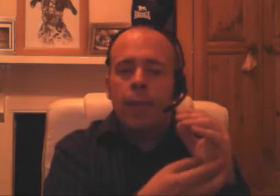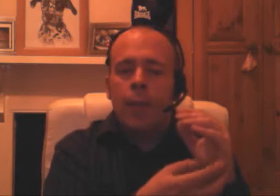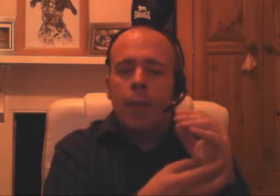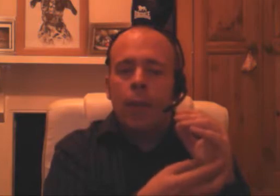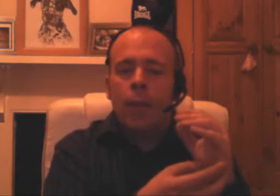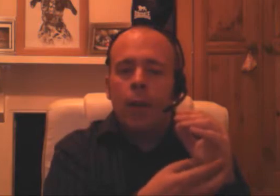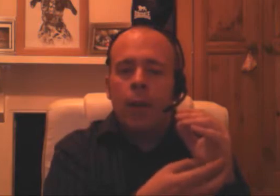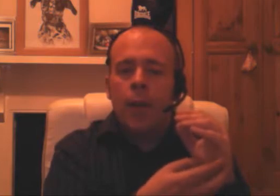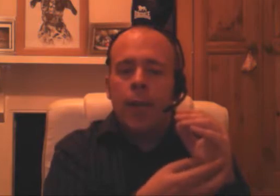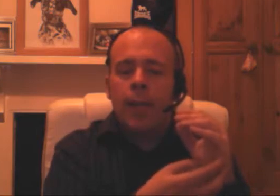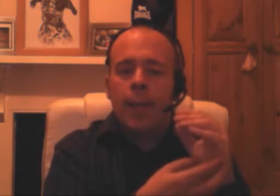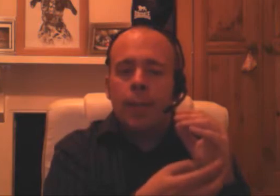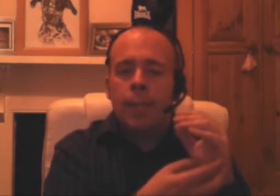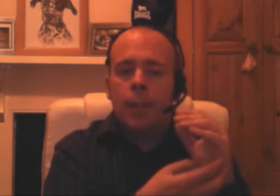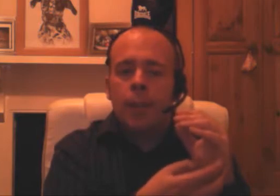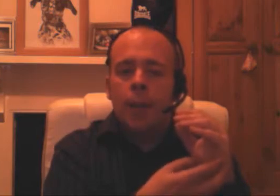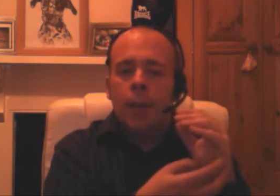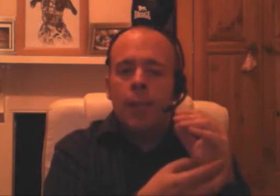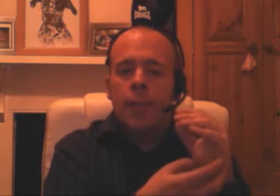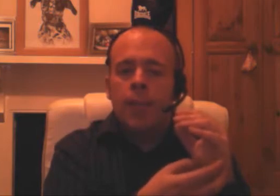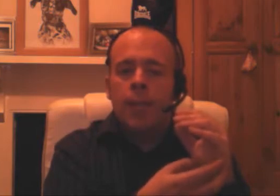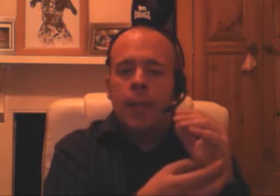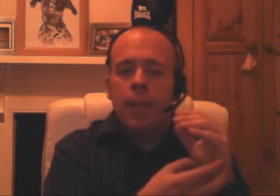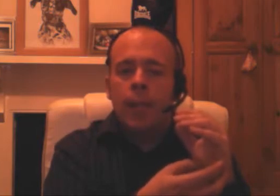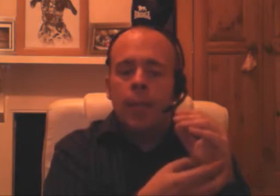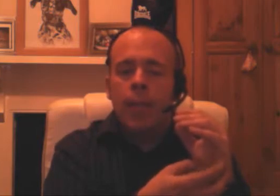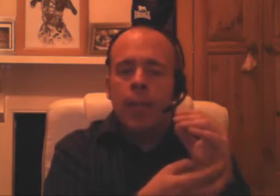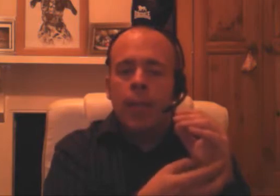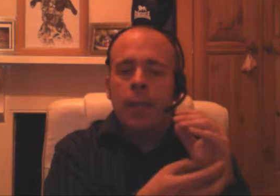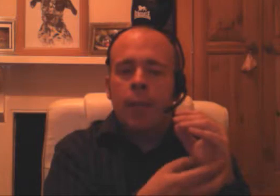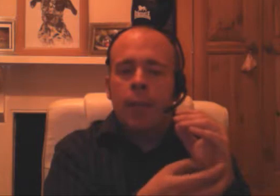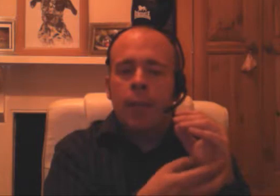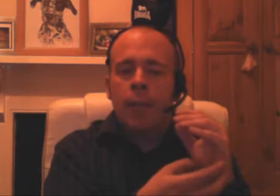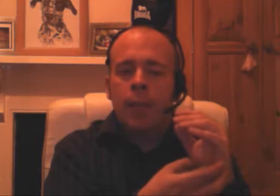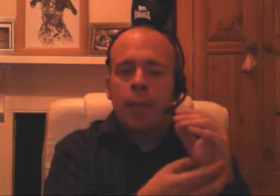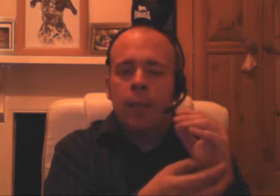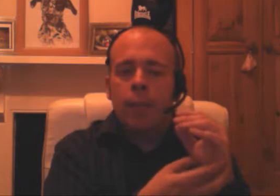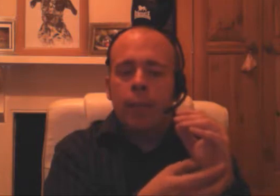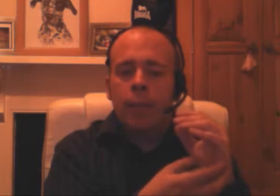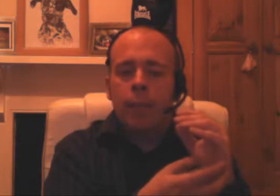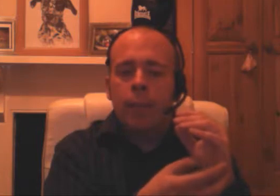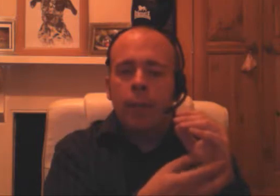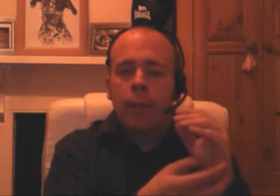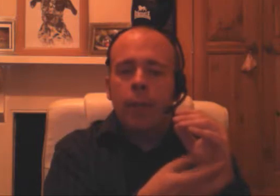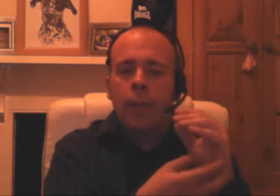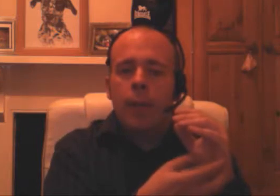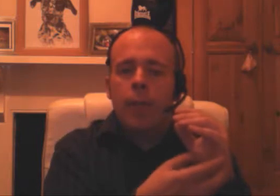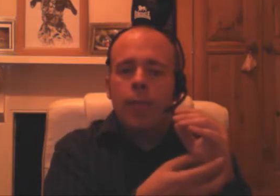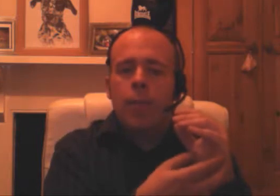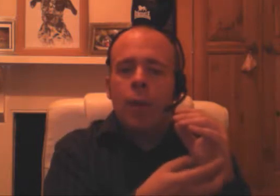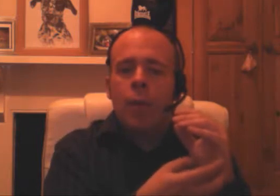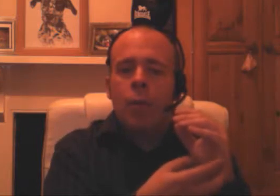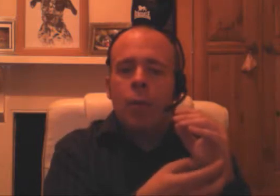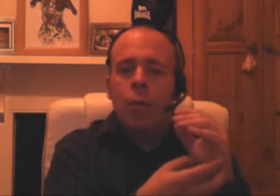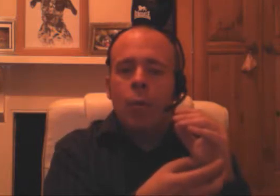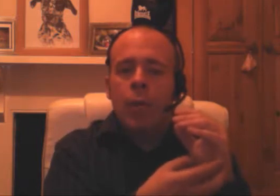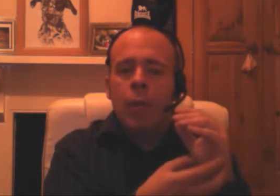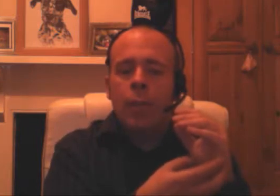feel I may collapse I deeply and completely love and accept myself. Even though when in